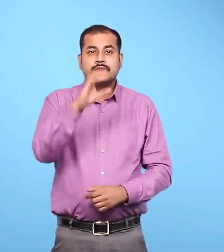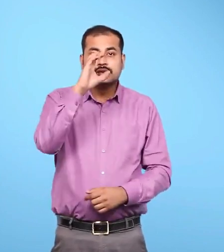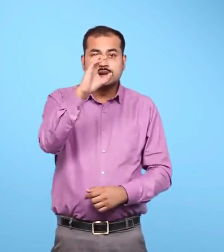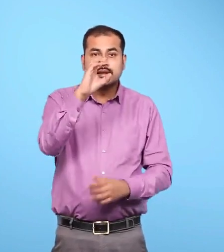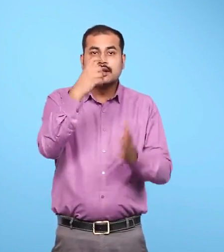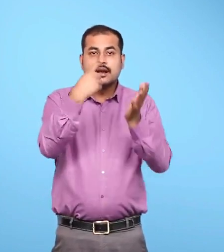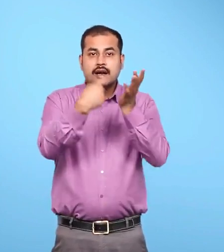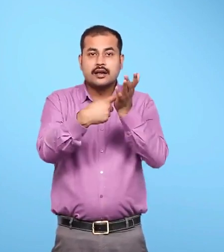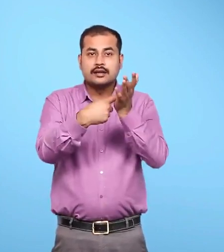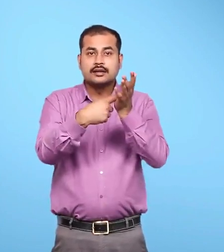Creatures Creatures